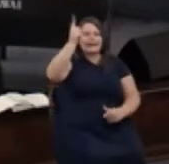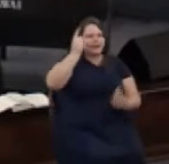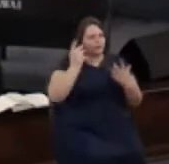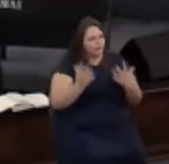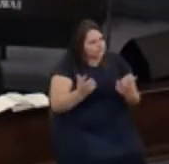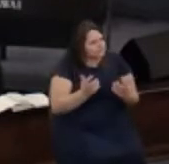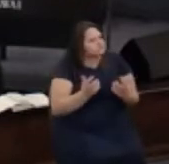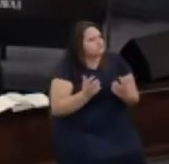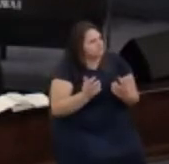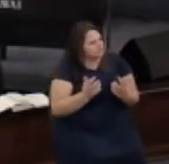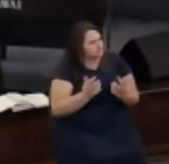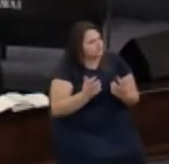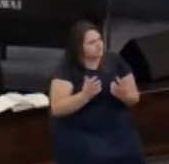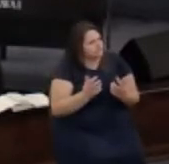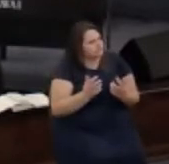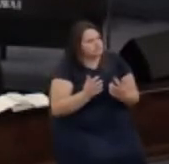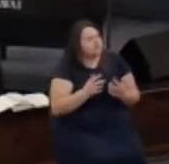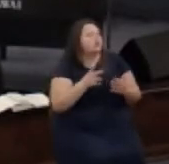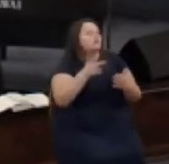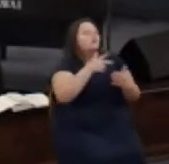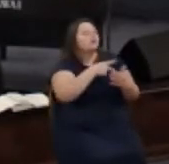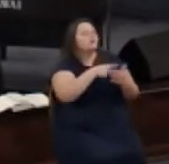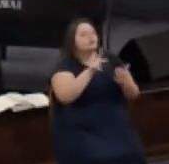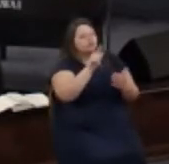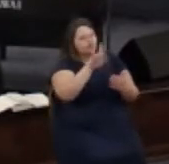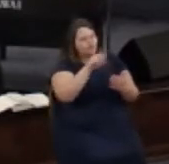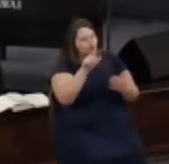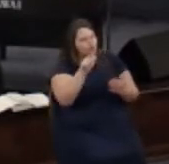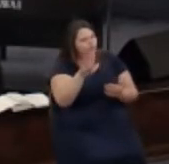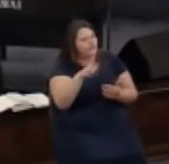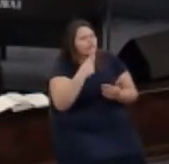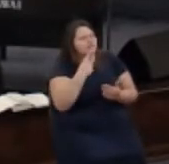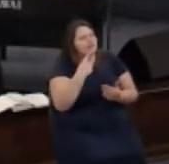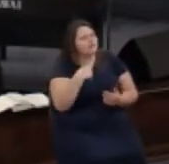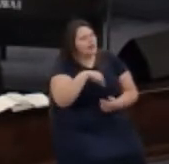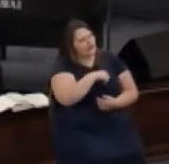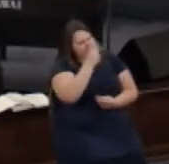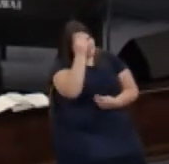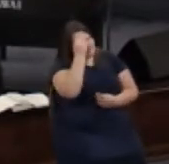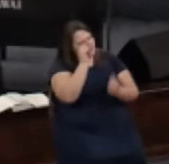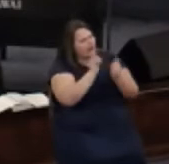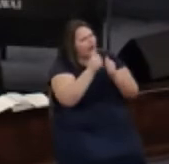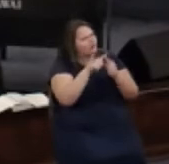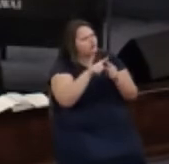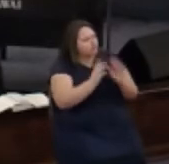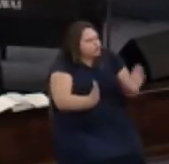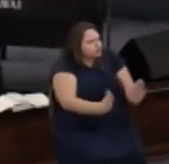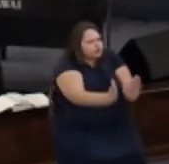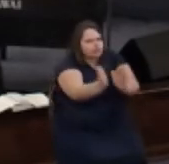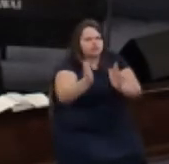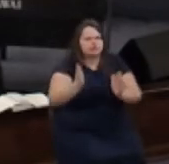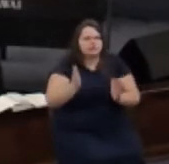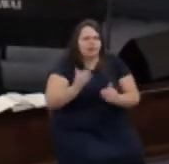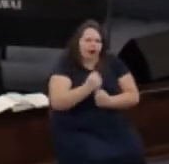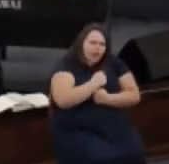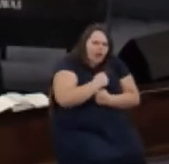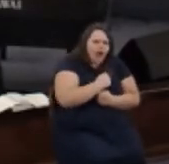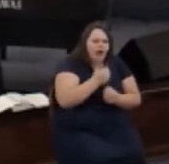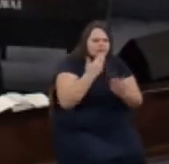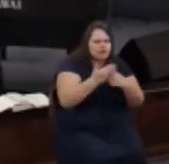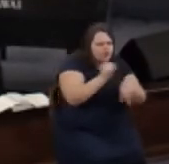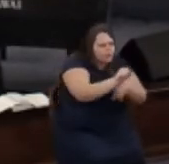Hebrews 10 24 and 25 talks about this let us consider how to stir up one another to love and good works